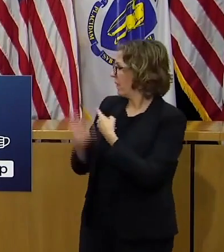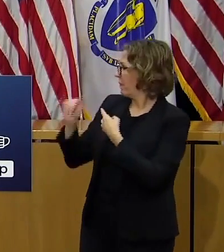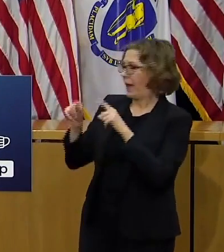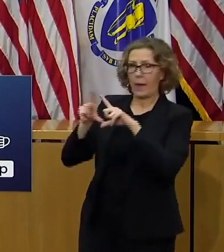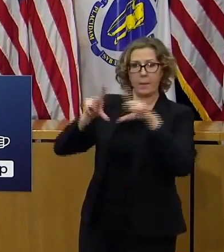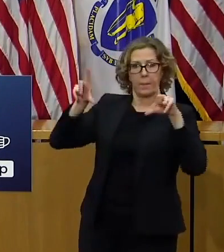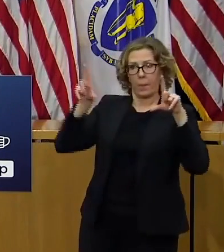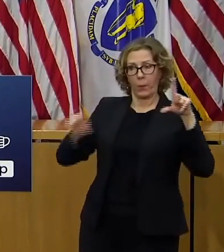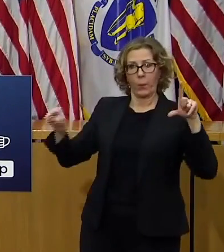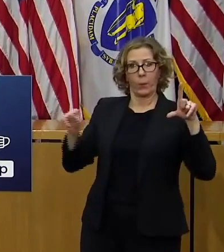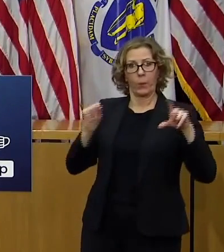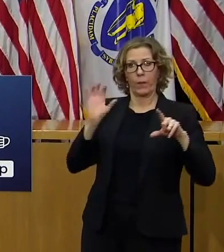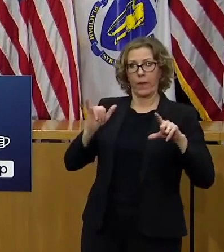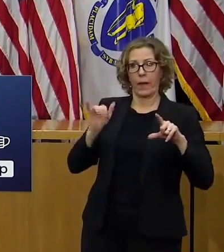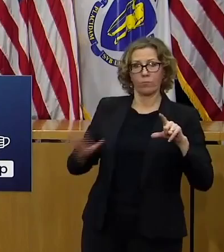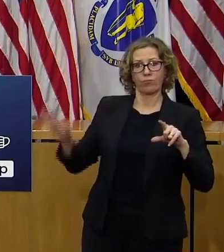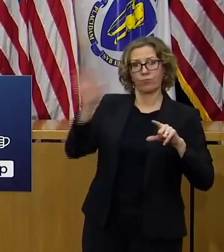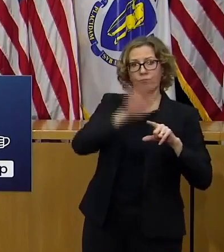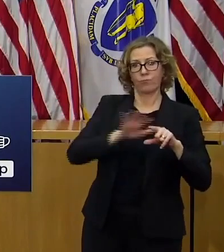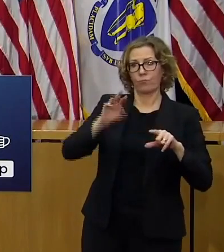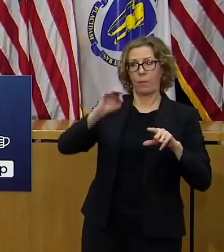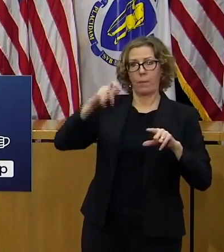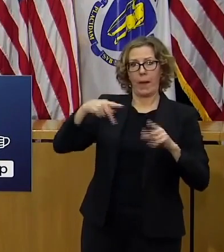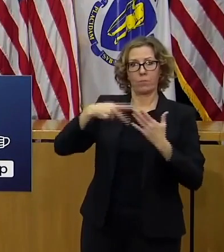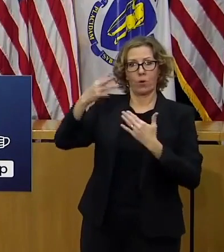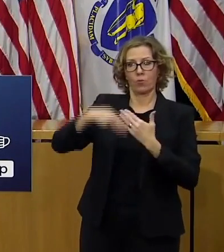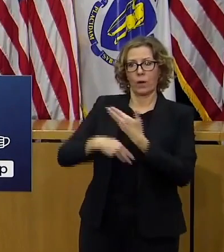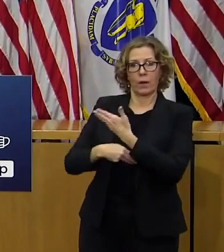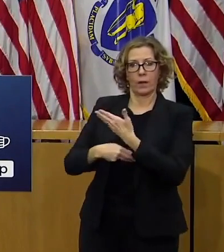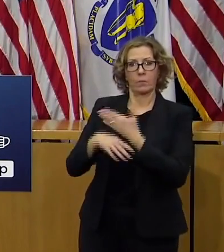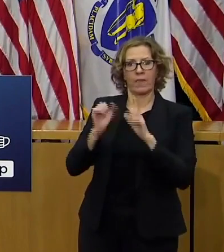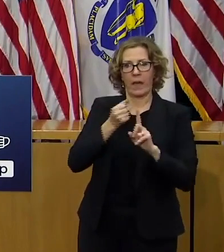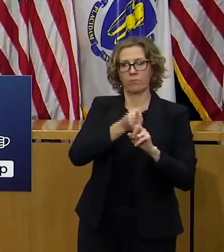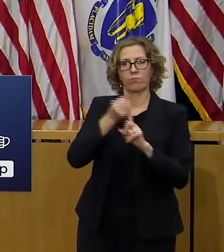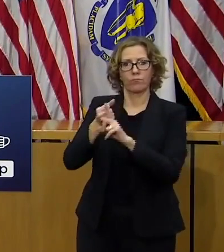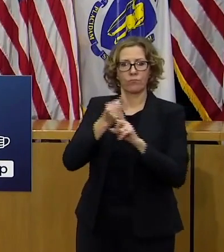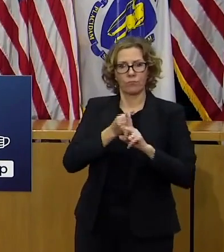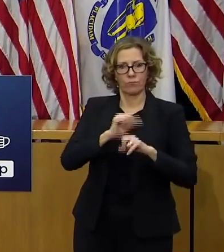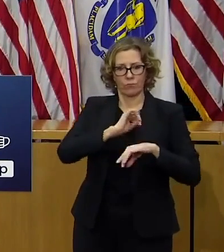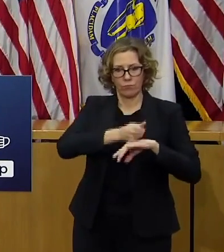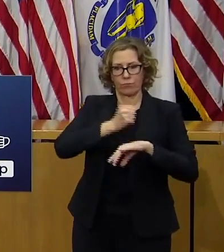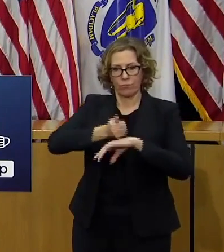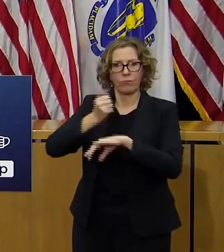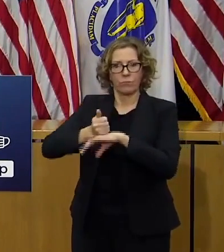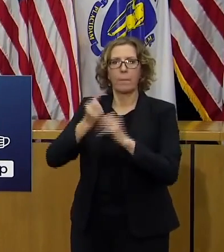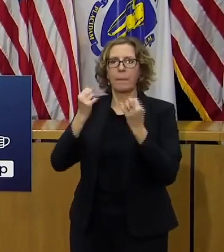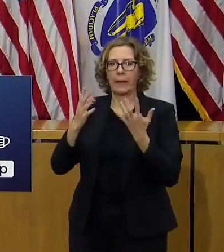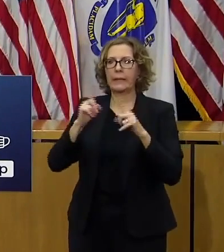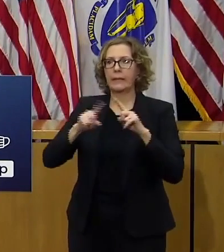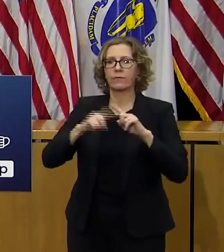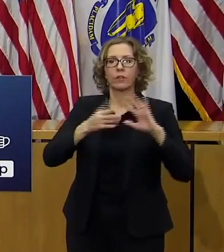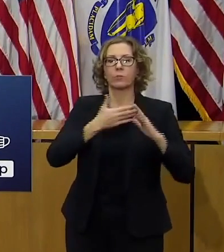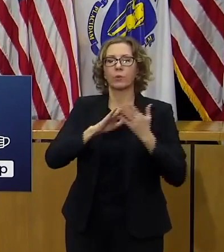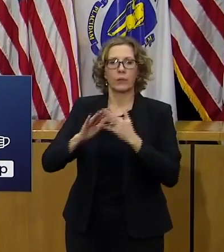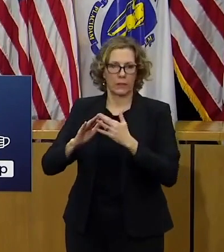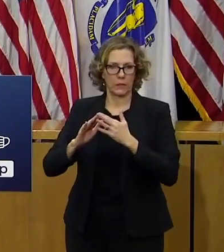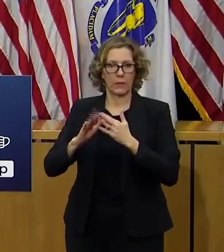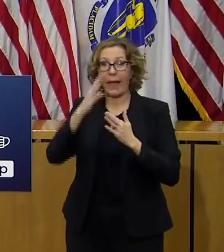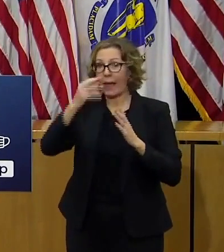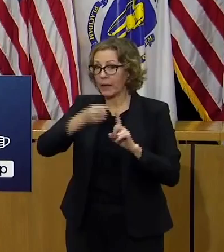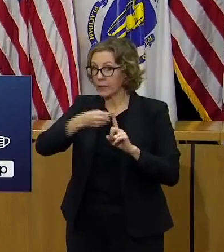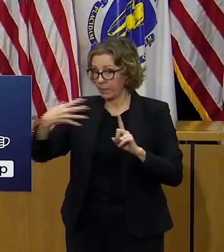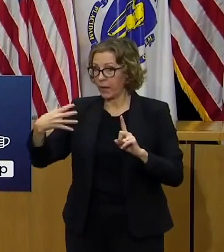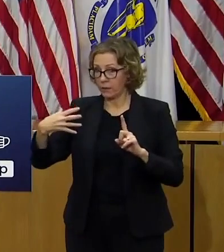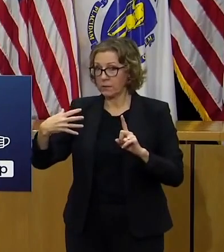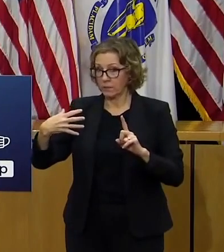a is a statewide program it hits many of the same communities that we talked about before but it expands the